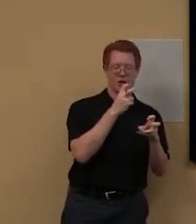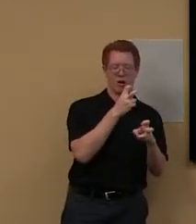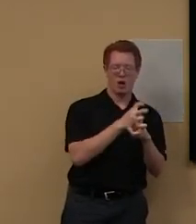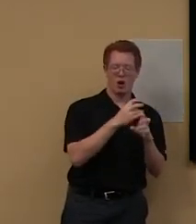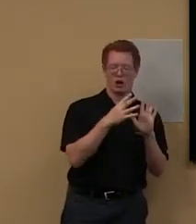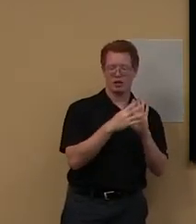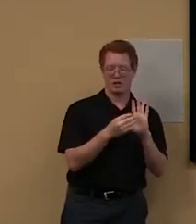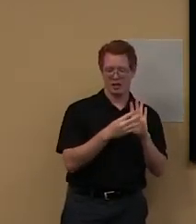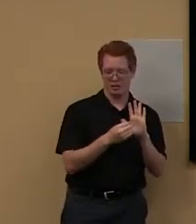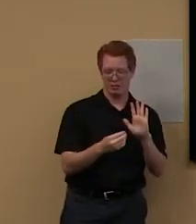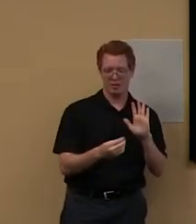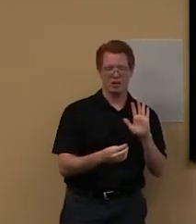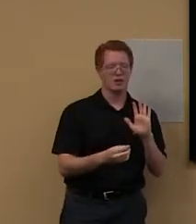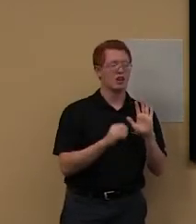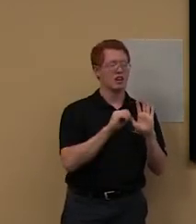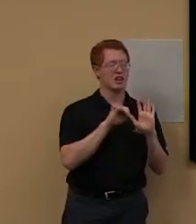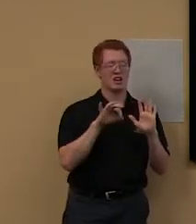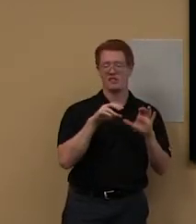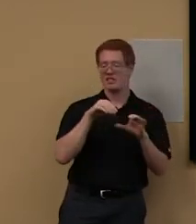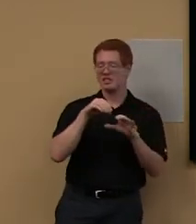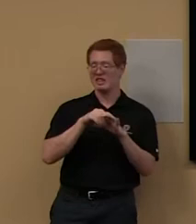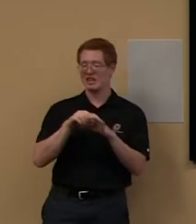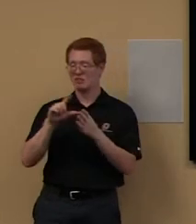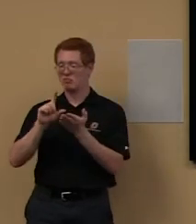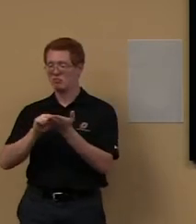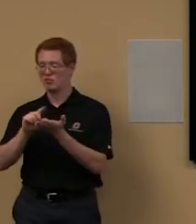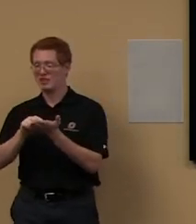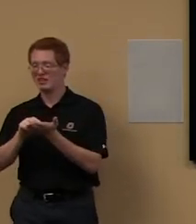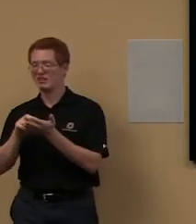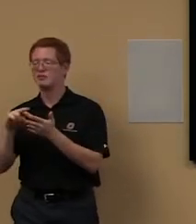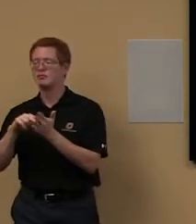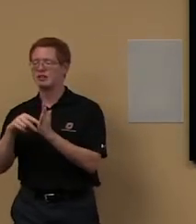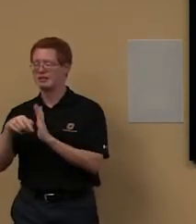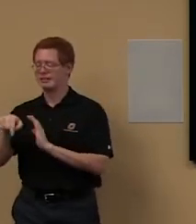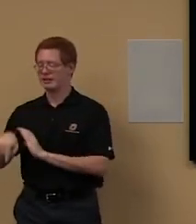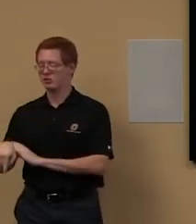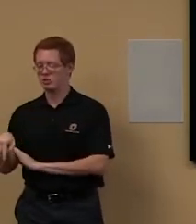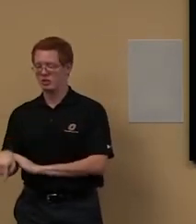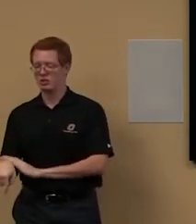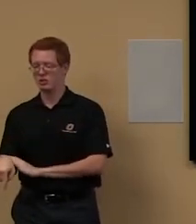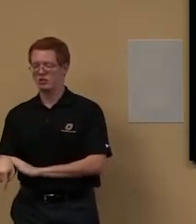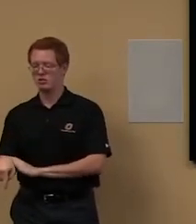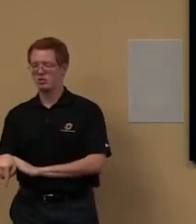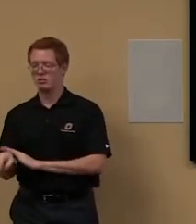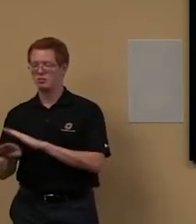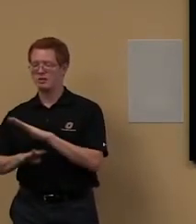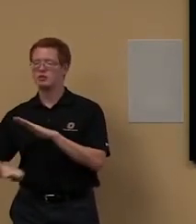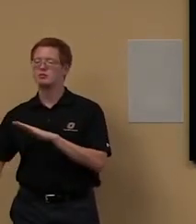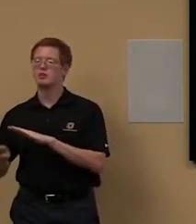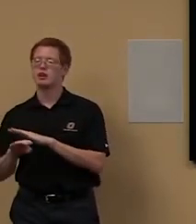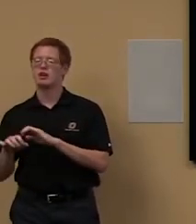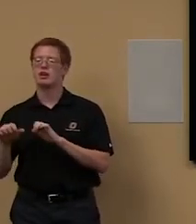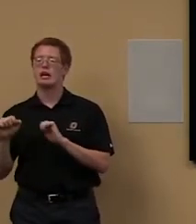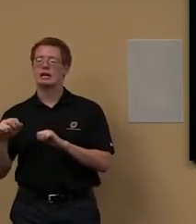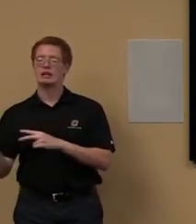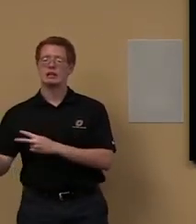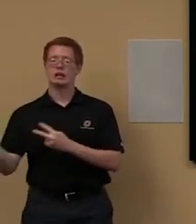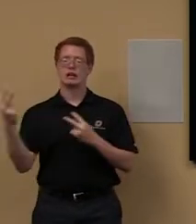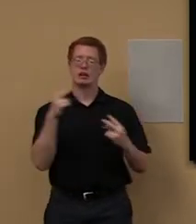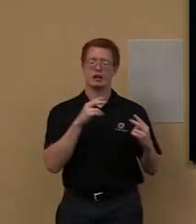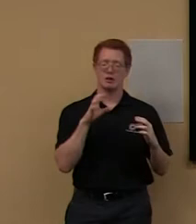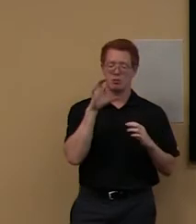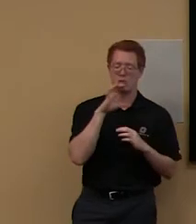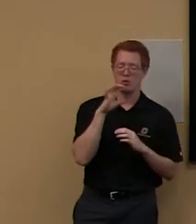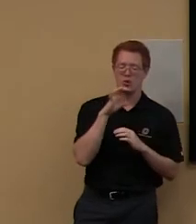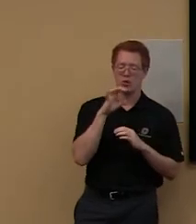way, if it's in print, it's going to be downstairs. Um, you can always come and look at those and scan those. Um, but our document delivery